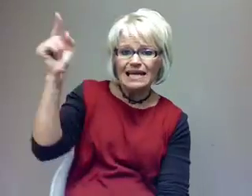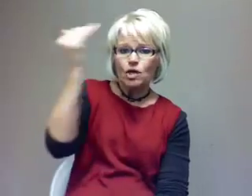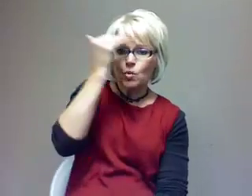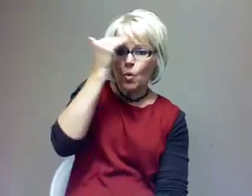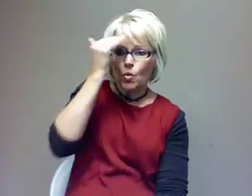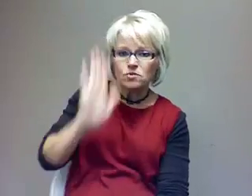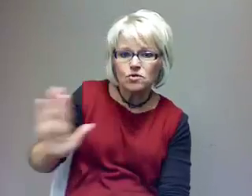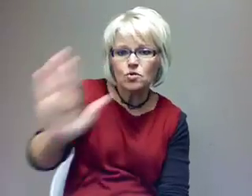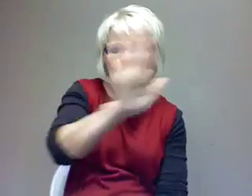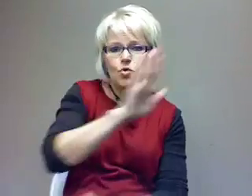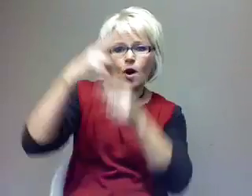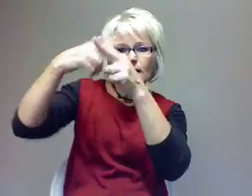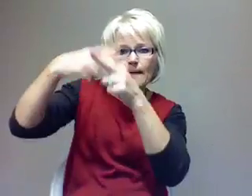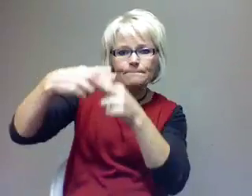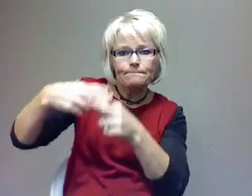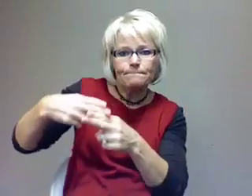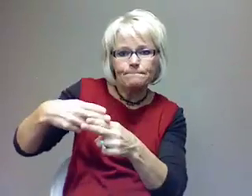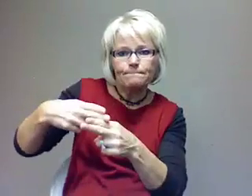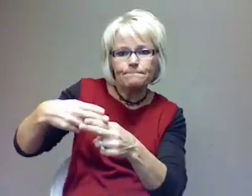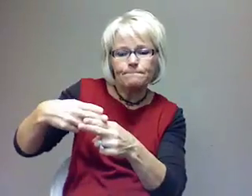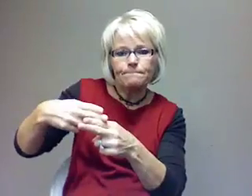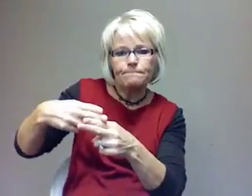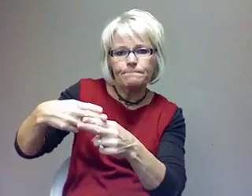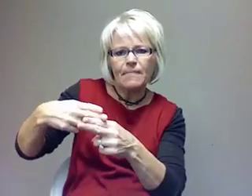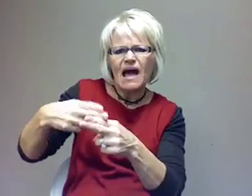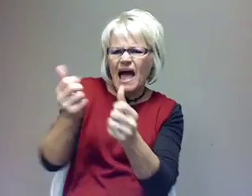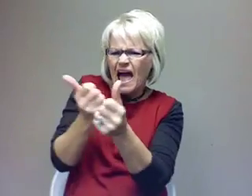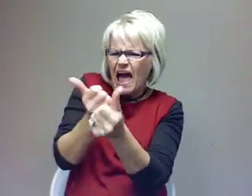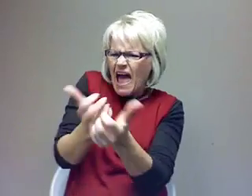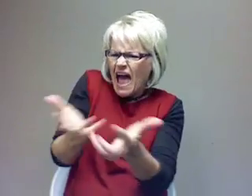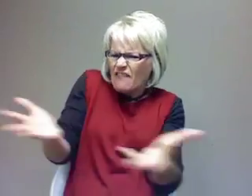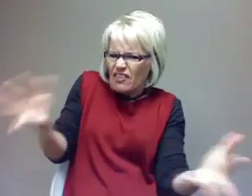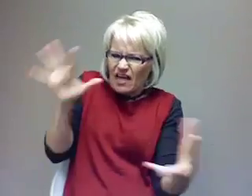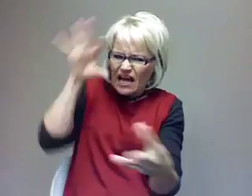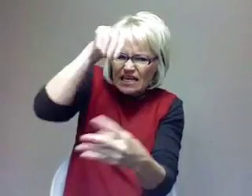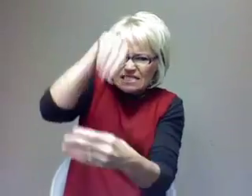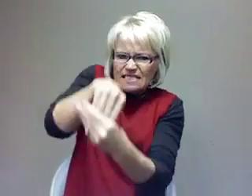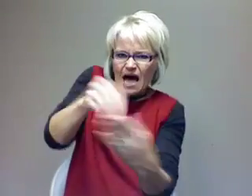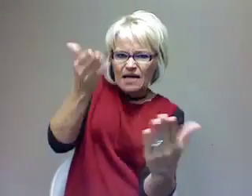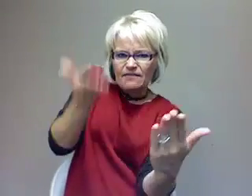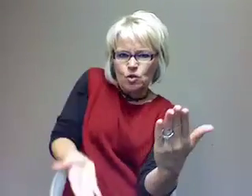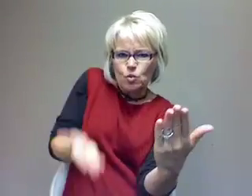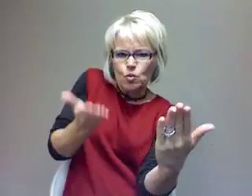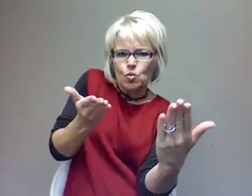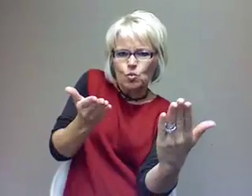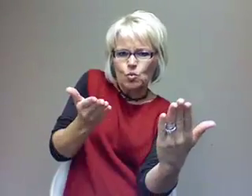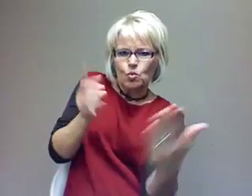And He knows every single thing there is to know about you. And He's made